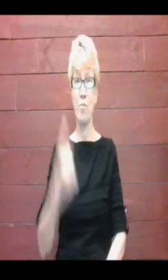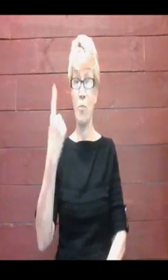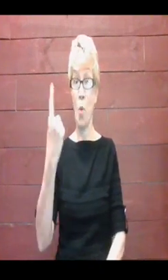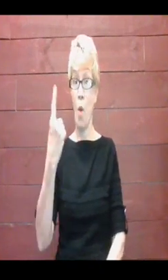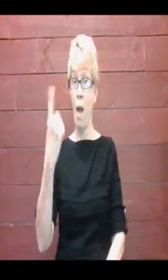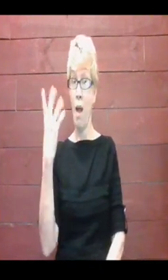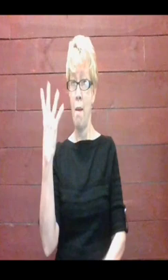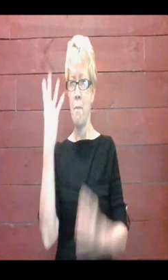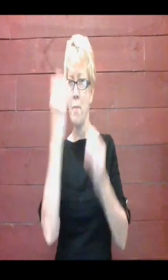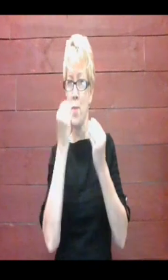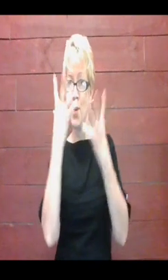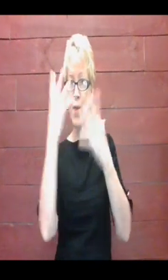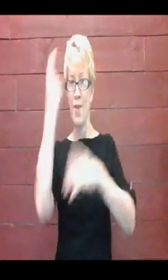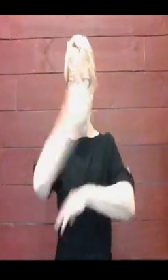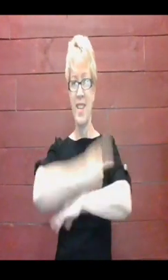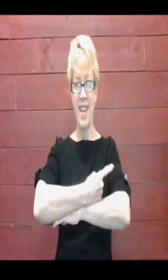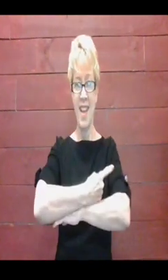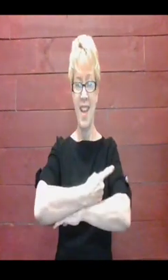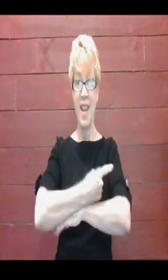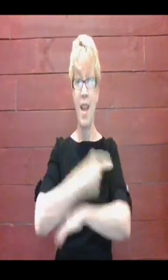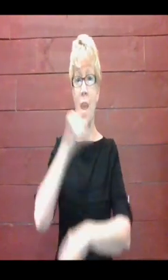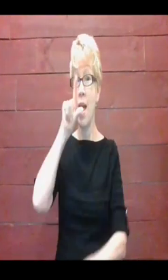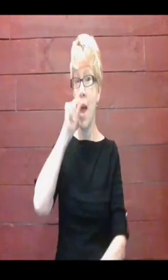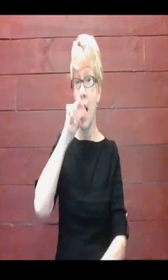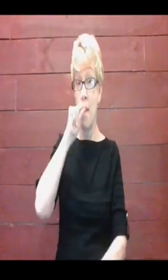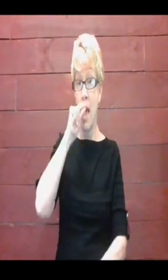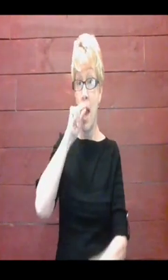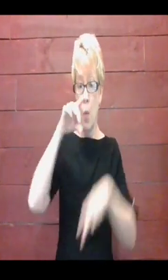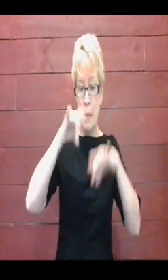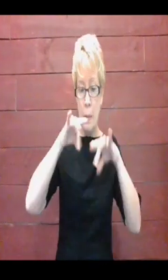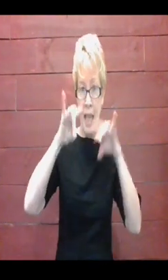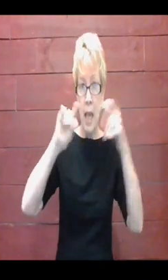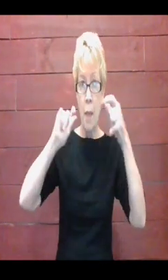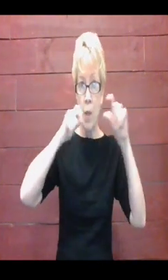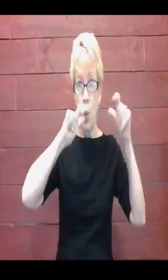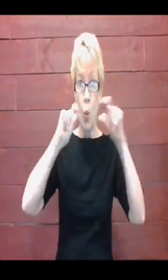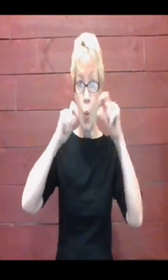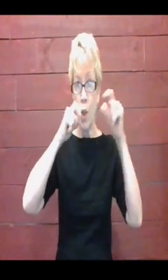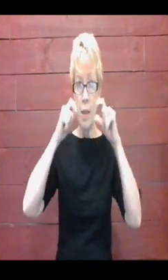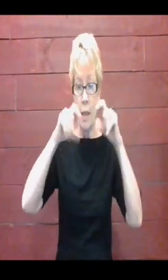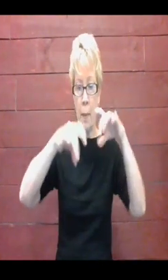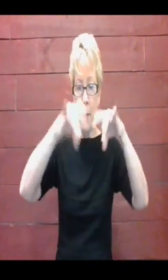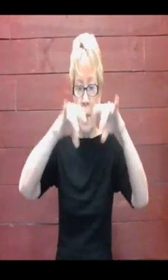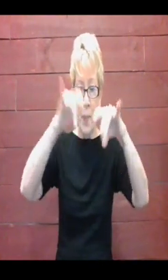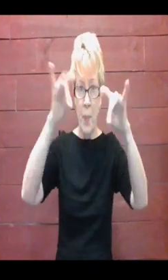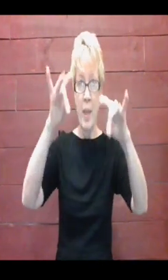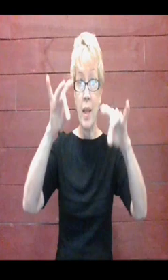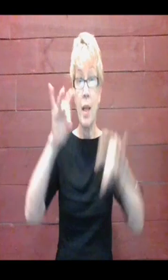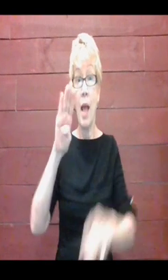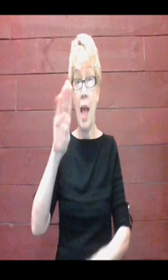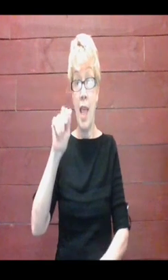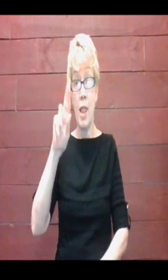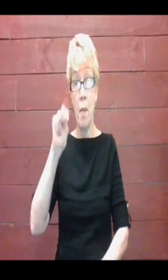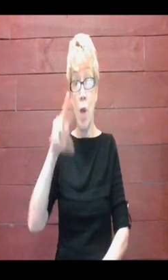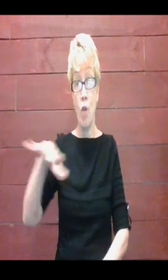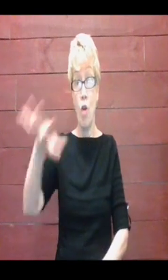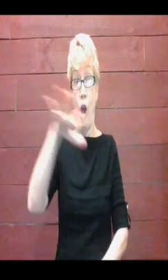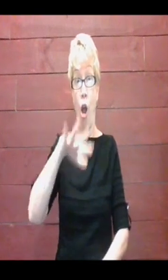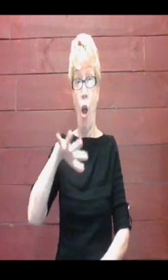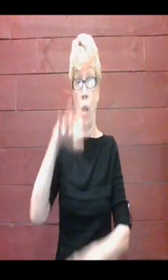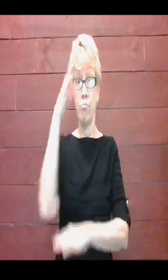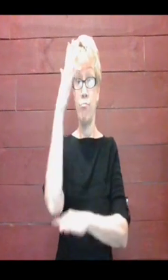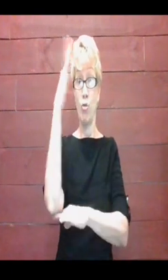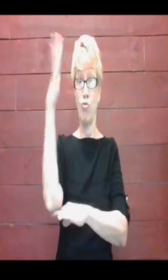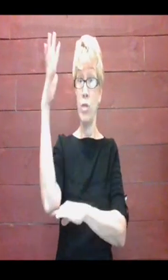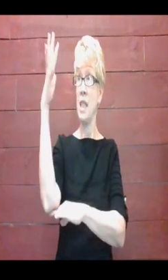One fine day, Henny Penny was out picking up corn in the barnyard. Suddenly, an acorn